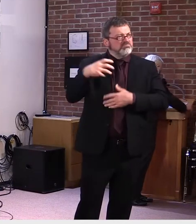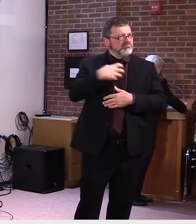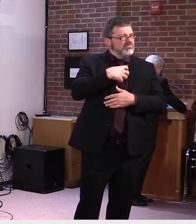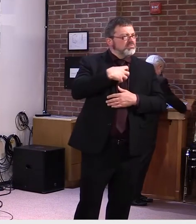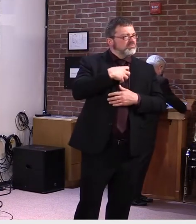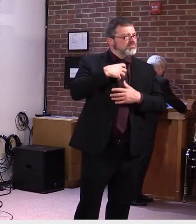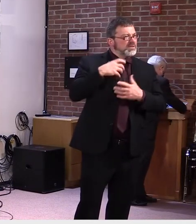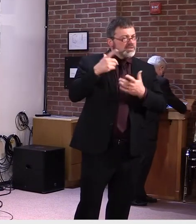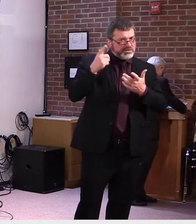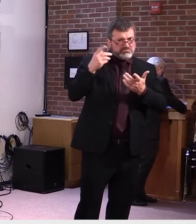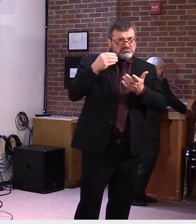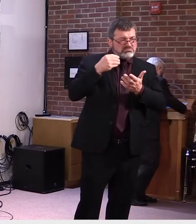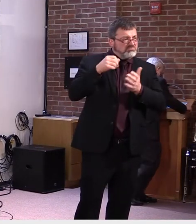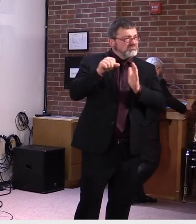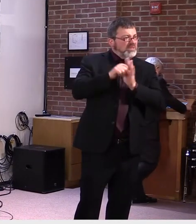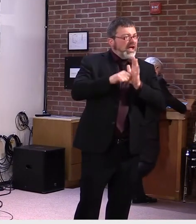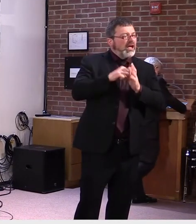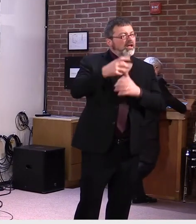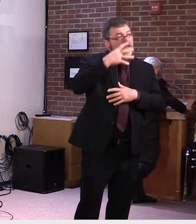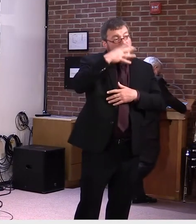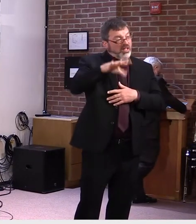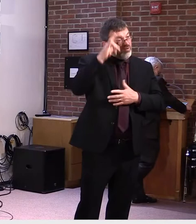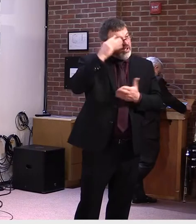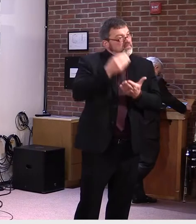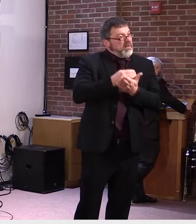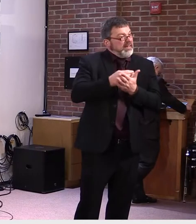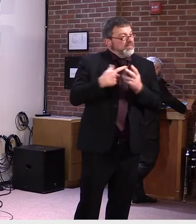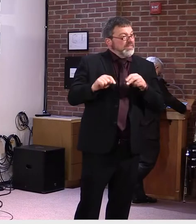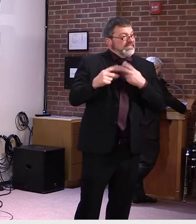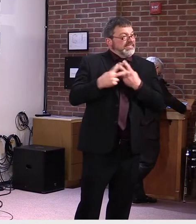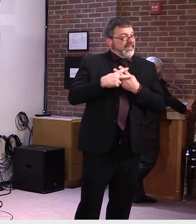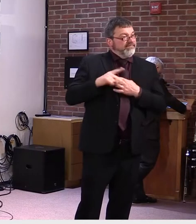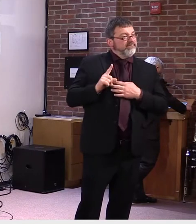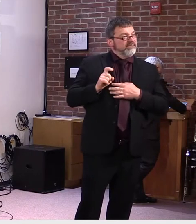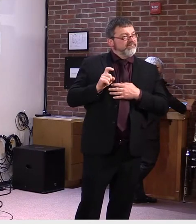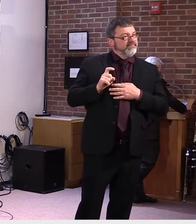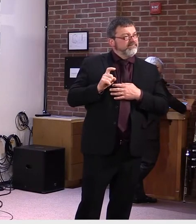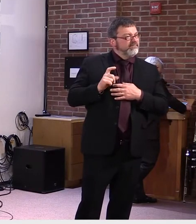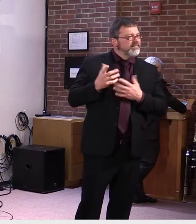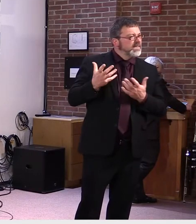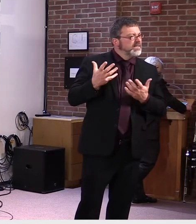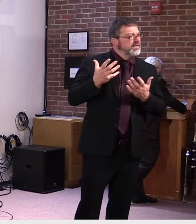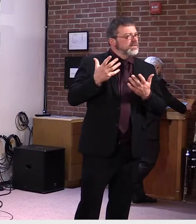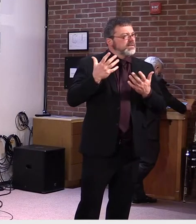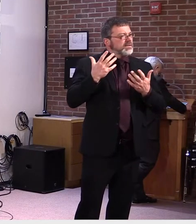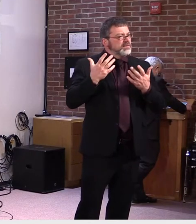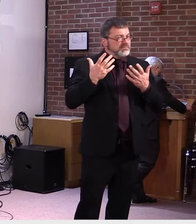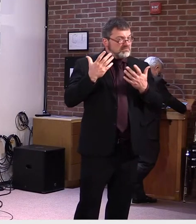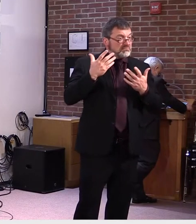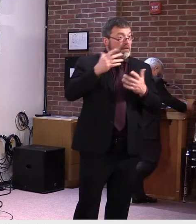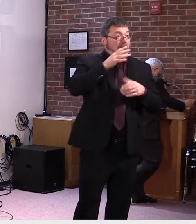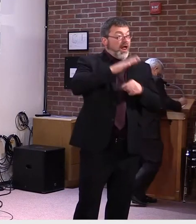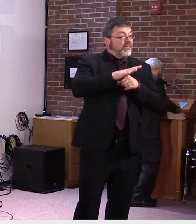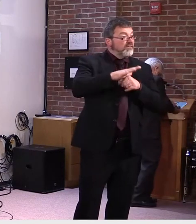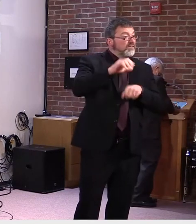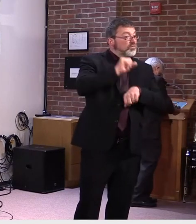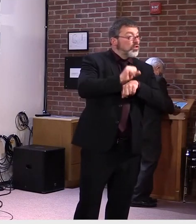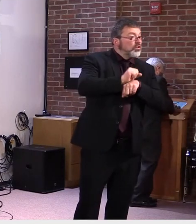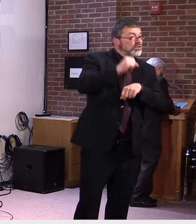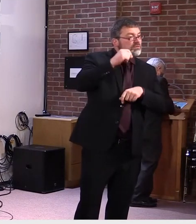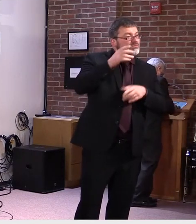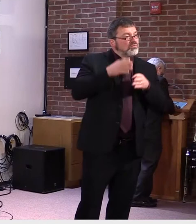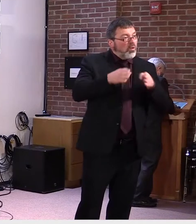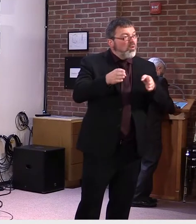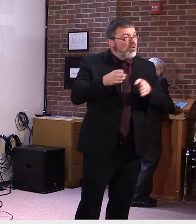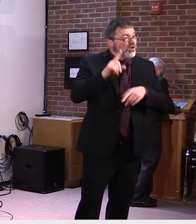Vermont due to uh, highway, uh, staffing shortages due to COVID or whether it was because the highway people were